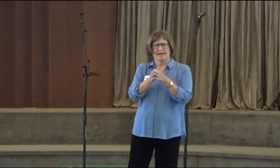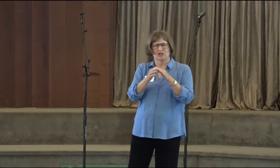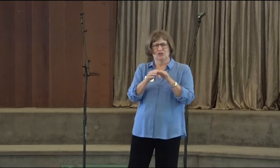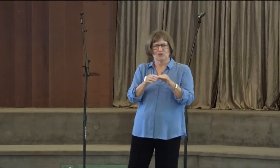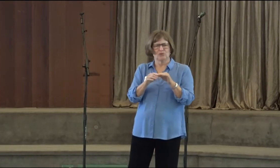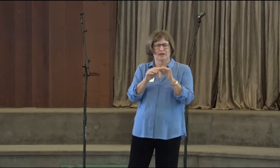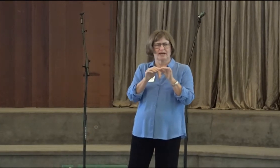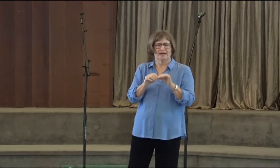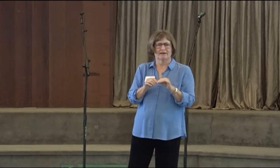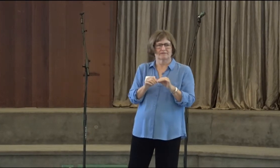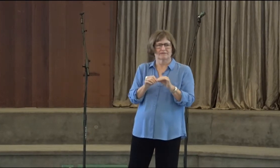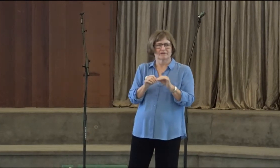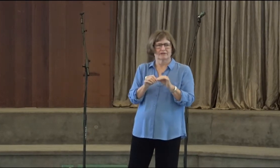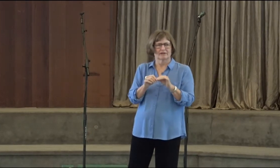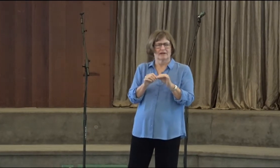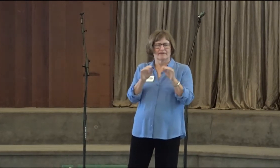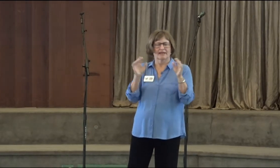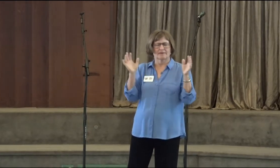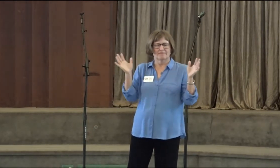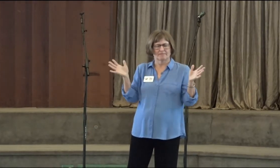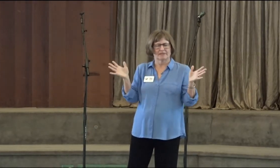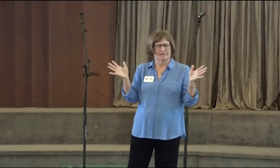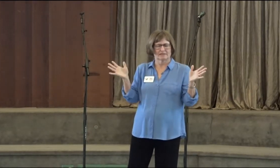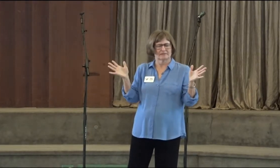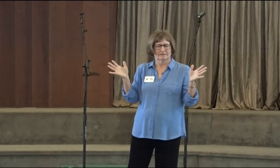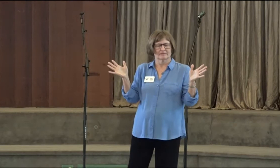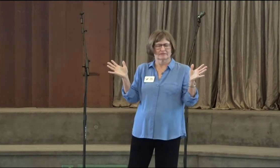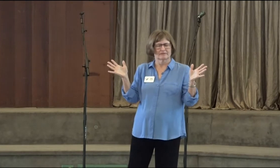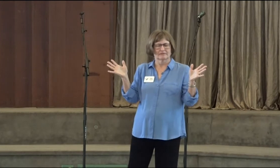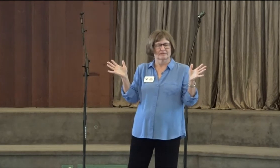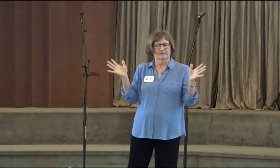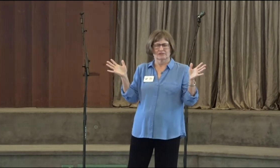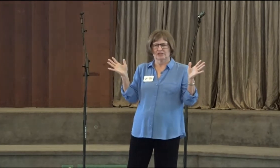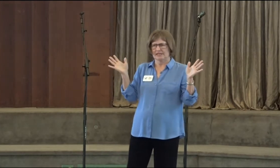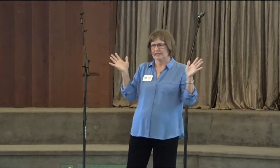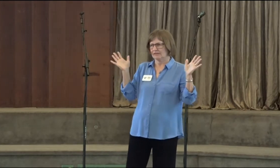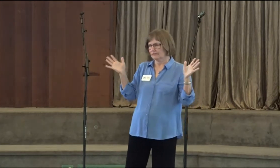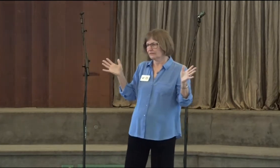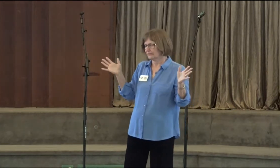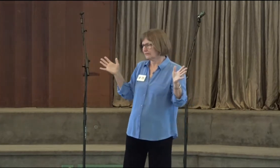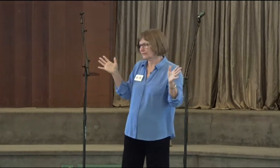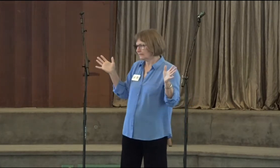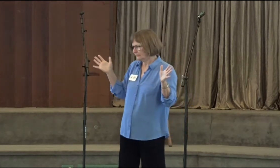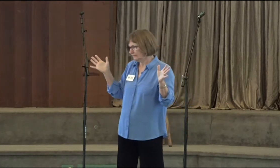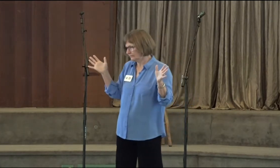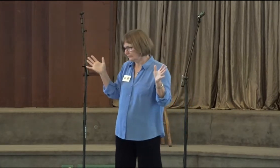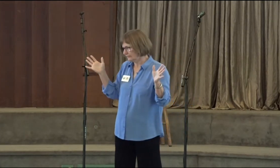may you have the commitment to heal.